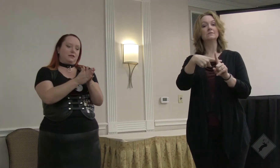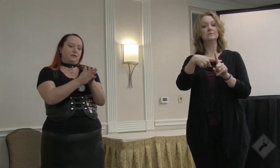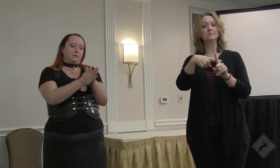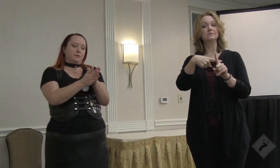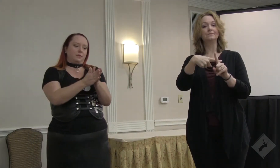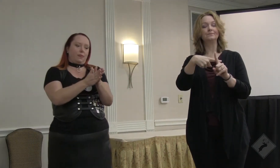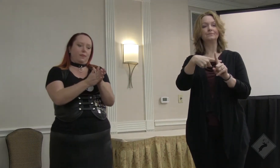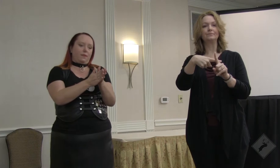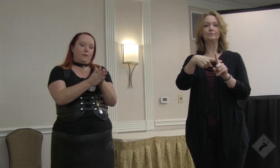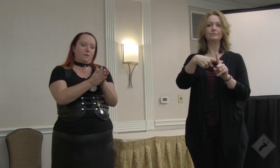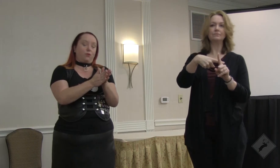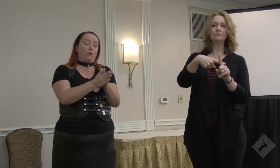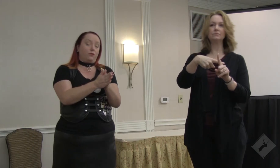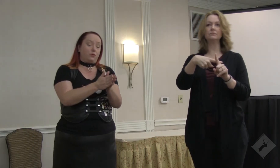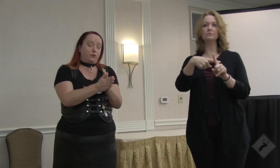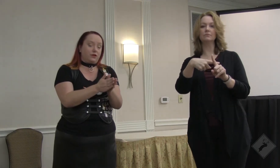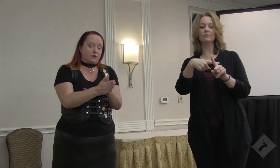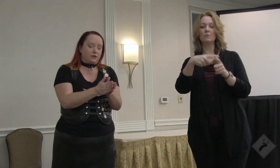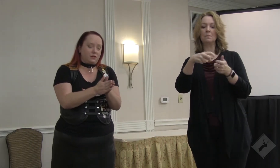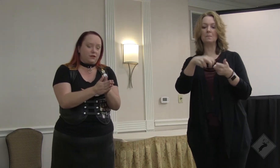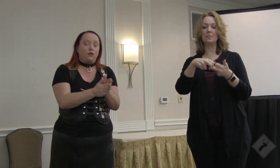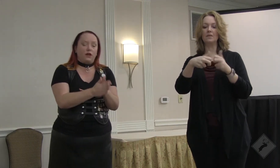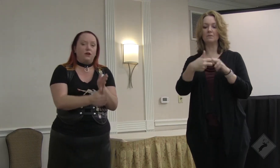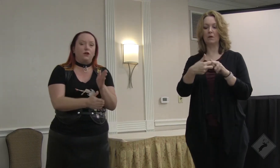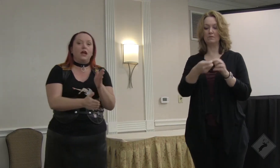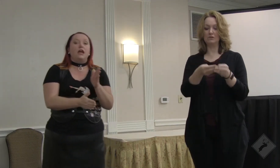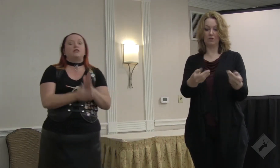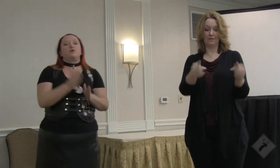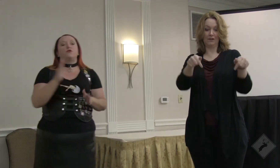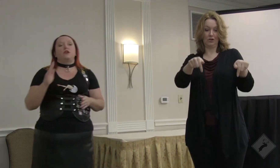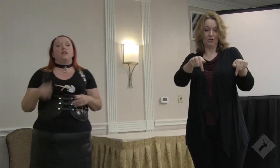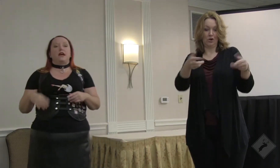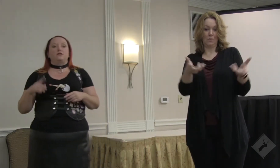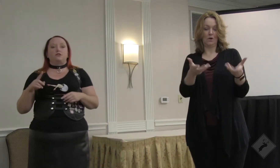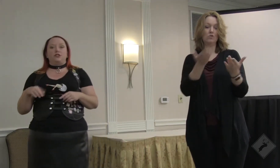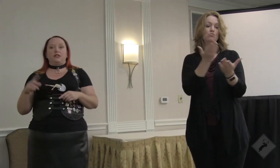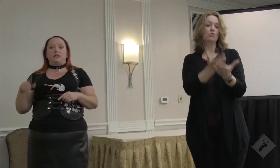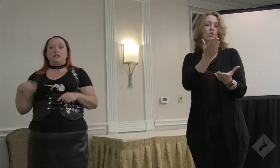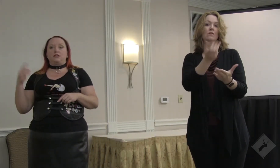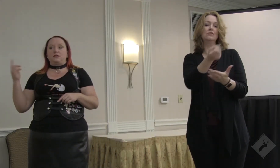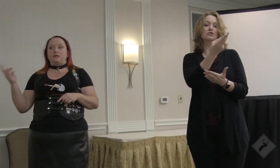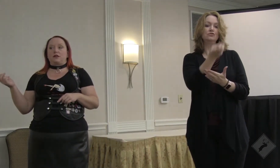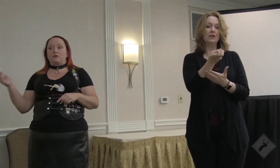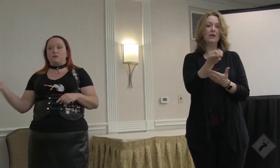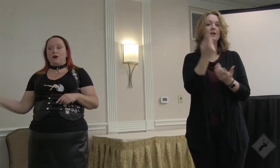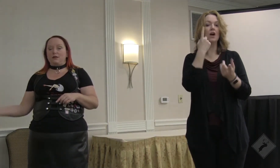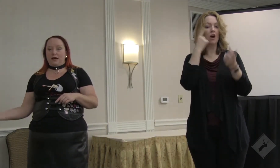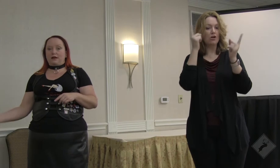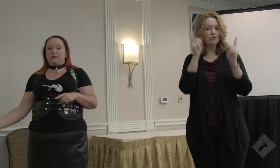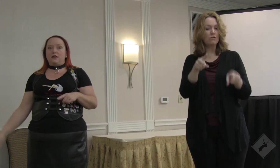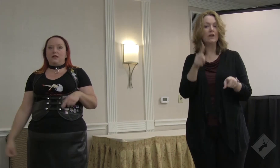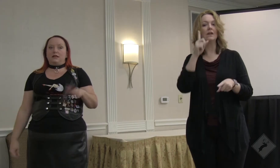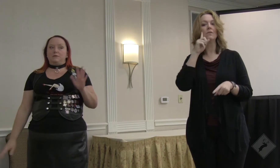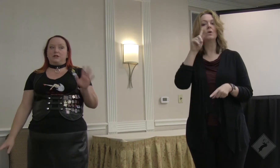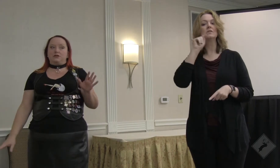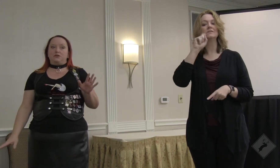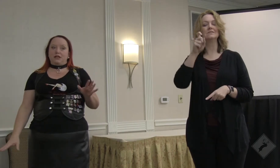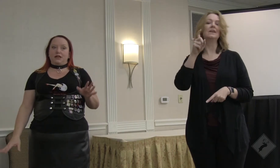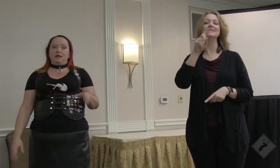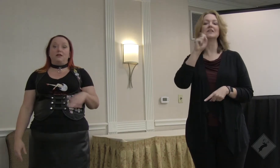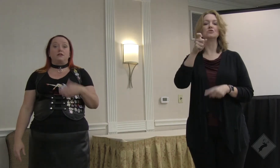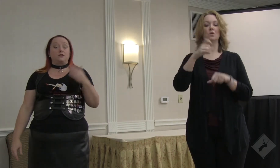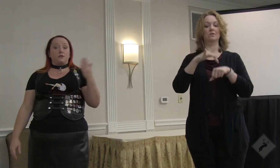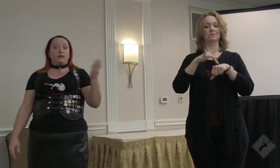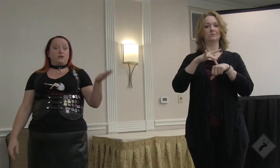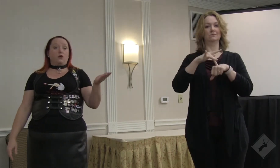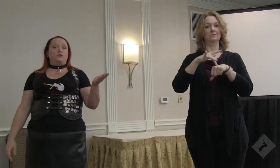the problem to solve here is proving that she consented to the sexual contact. Because you